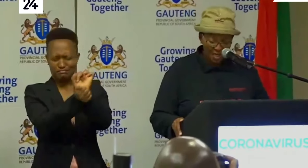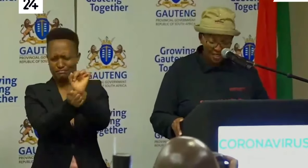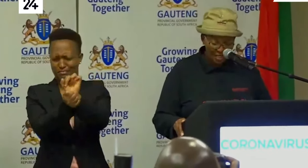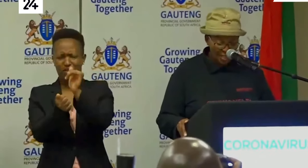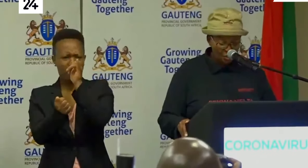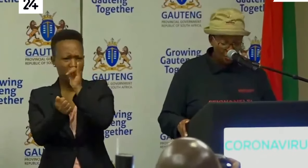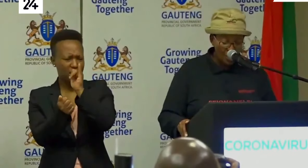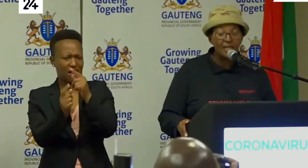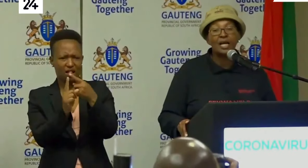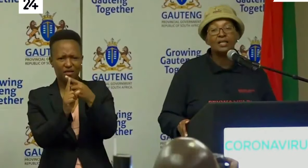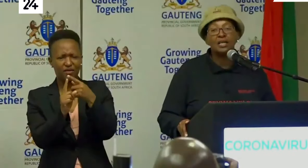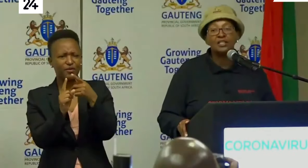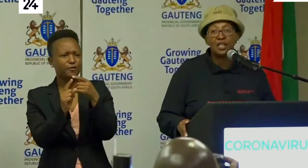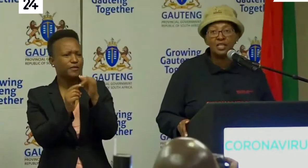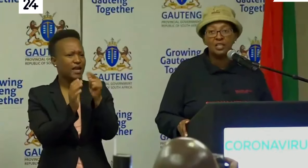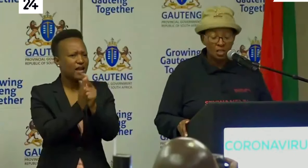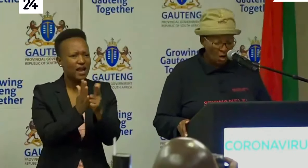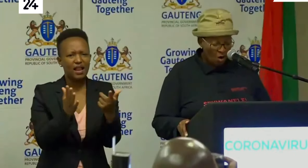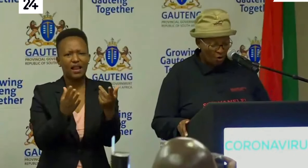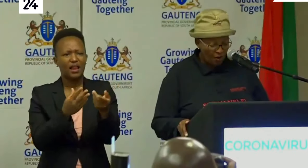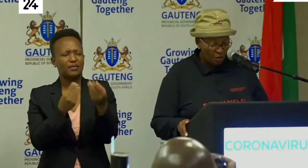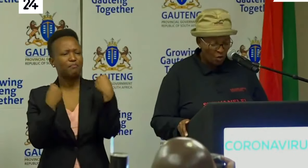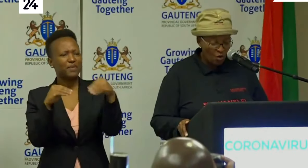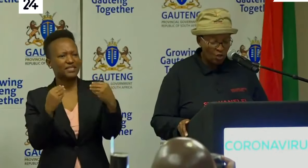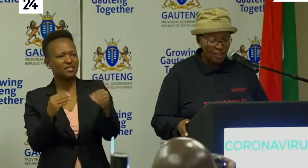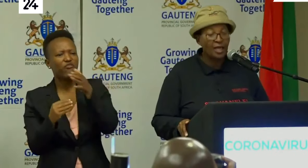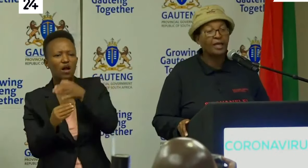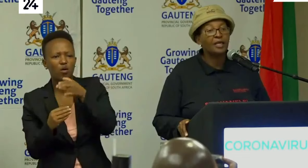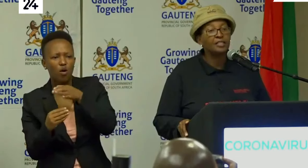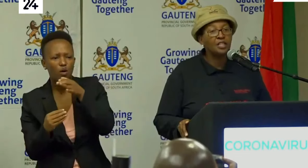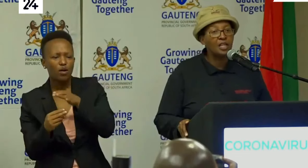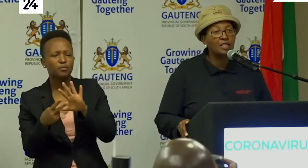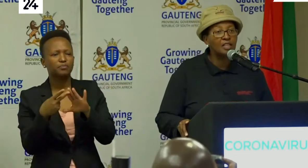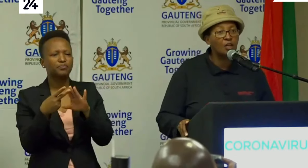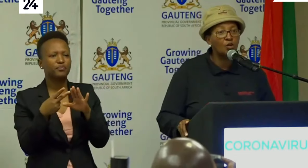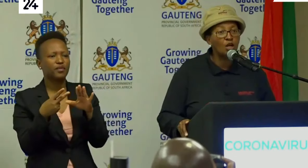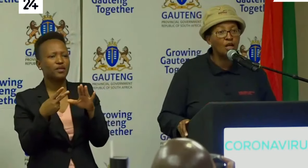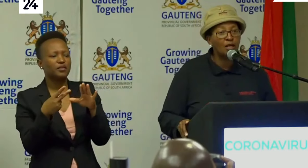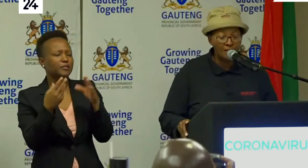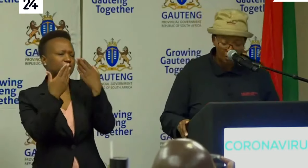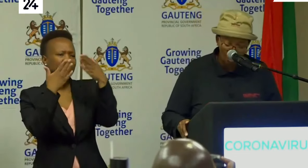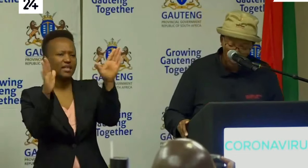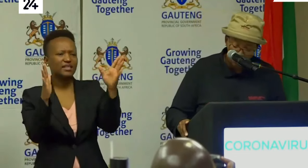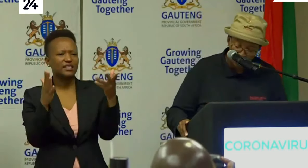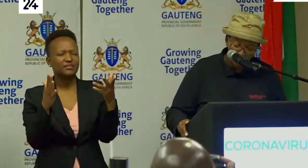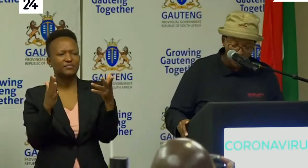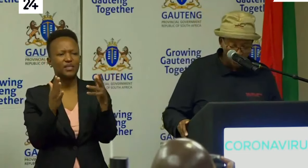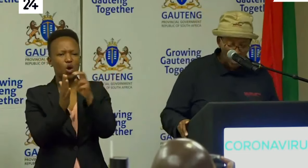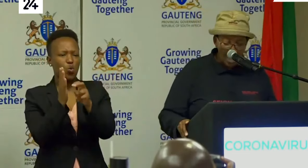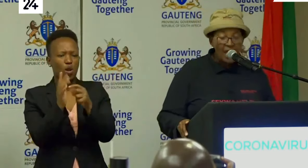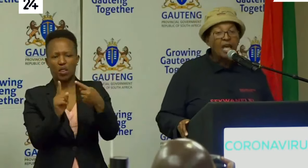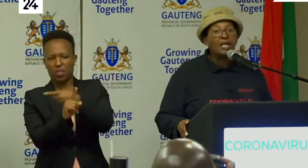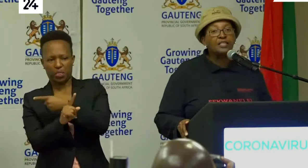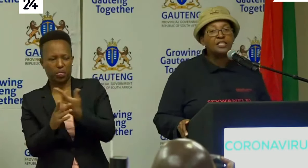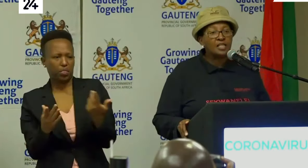such as illegal trading of alcohol general non-compliance with lockdown